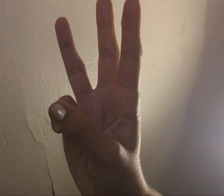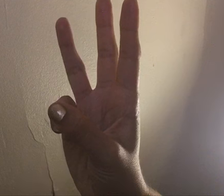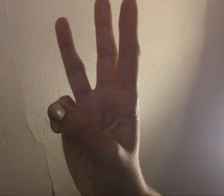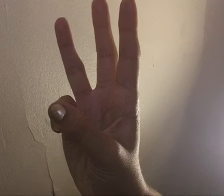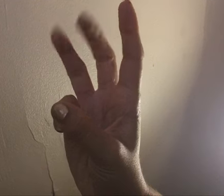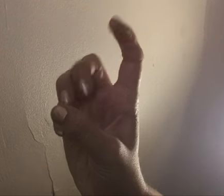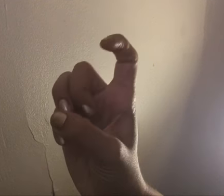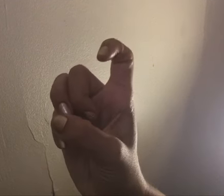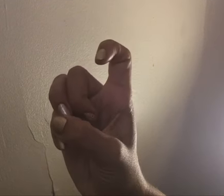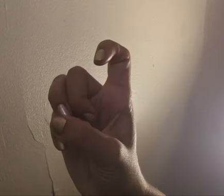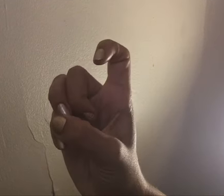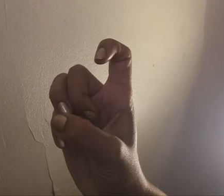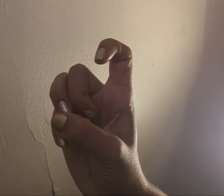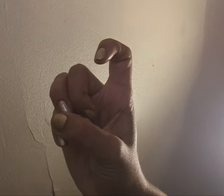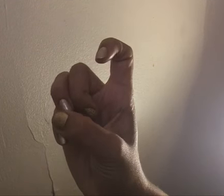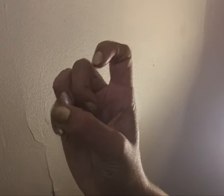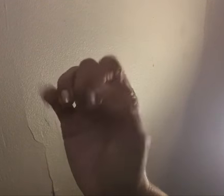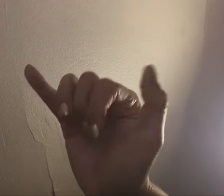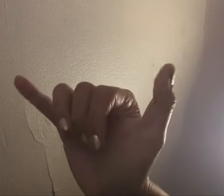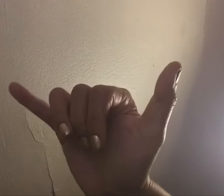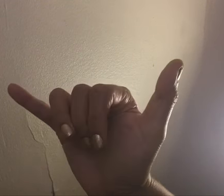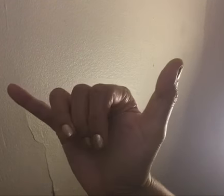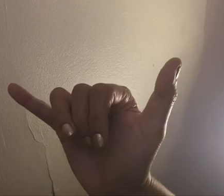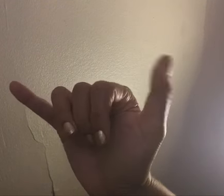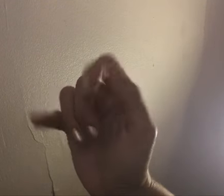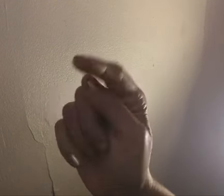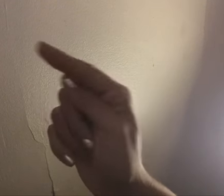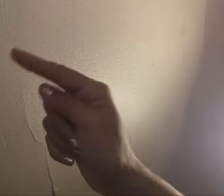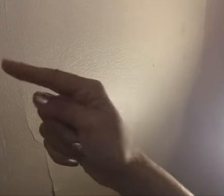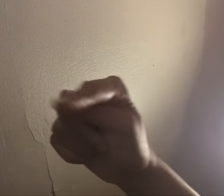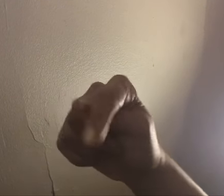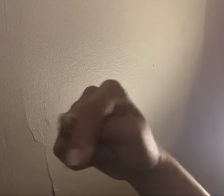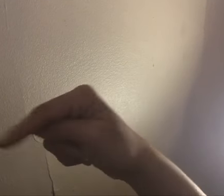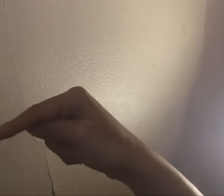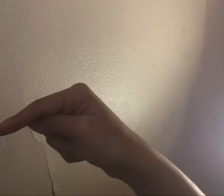X, Y, and Z.